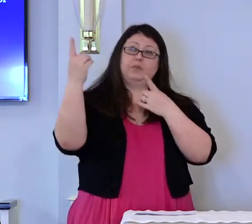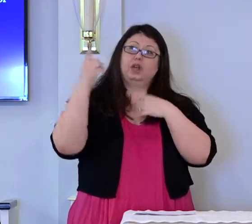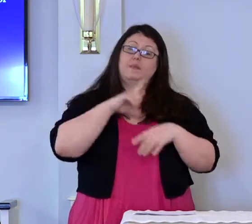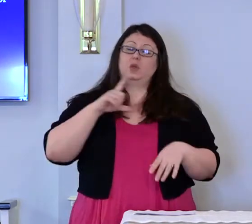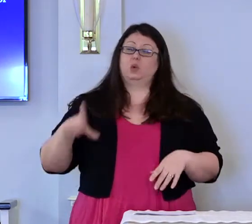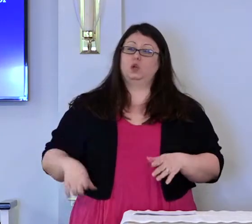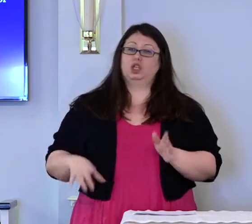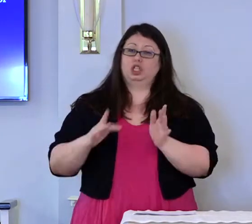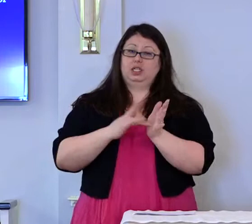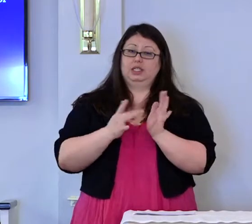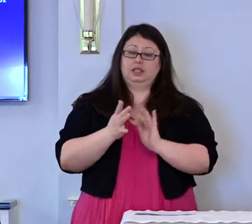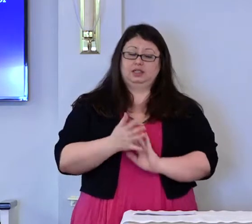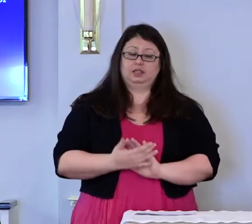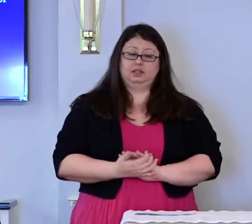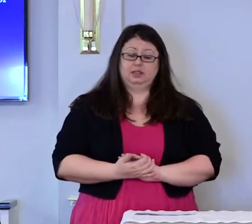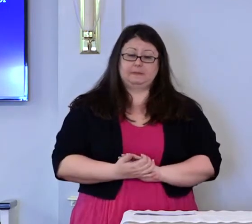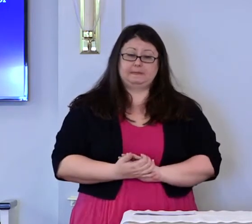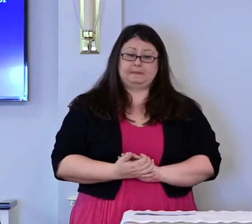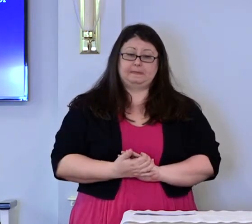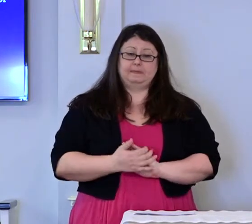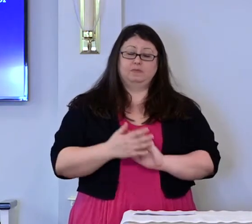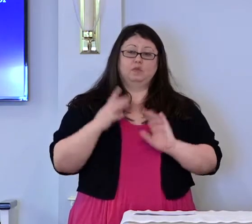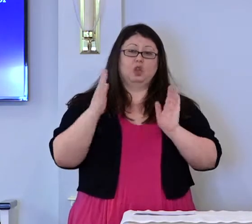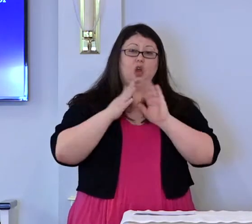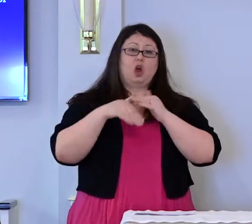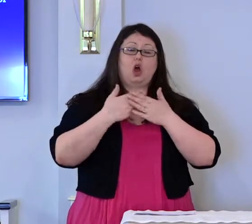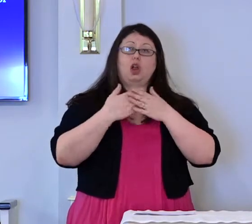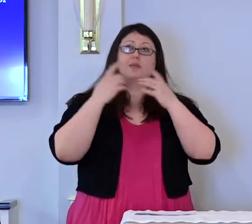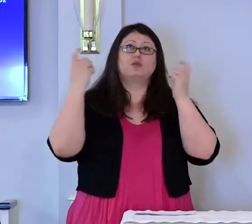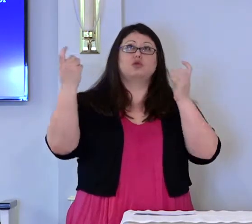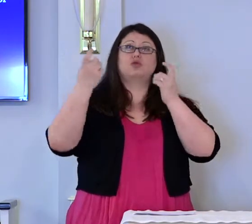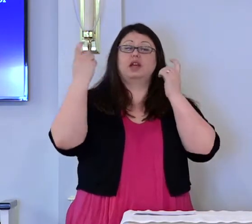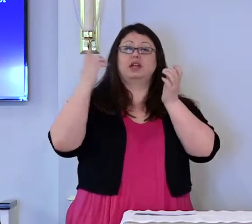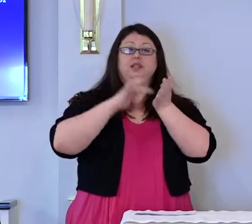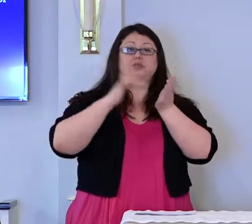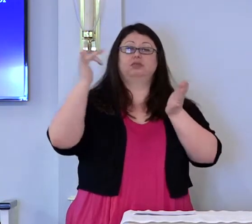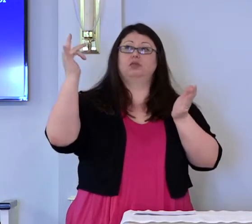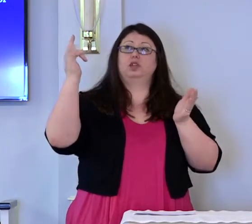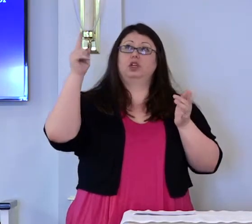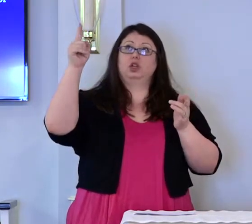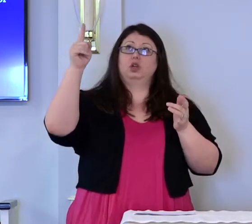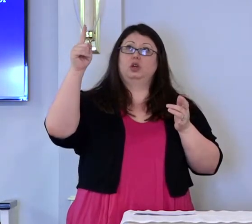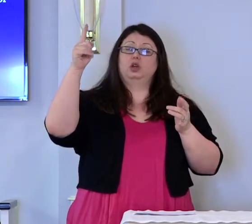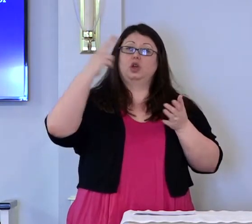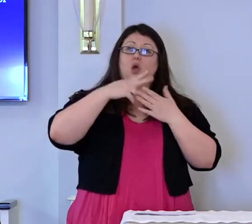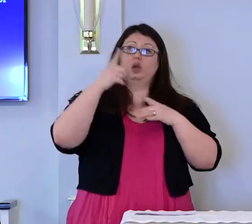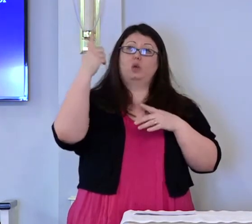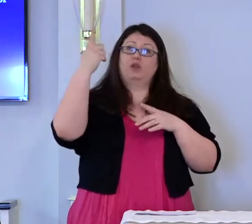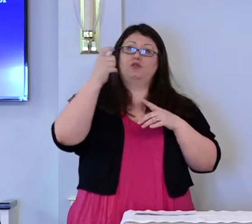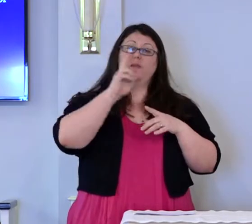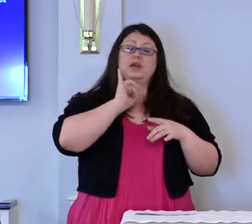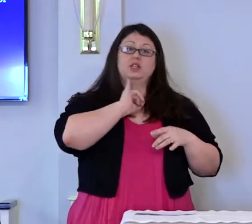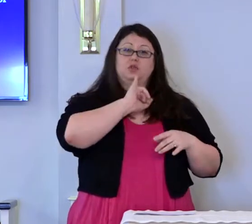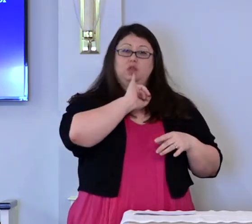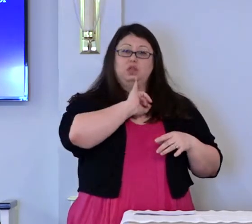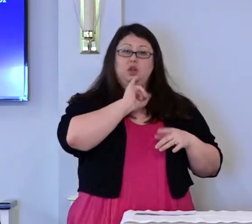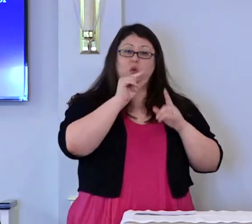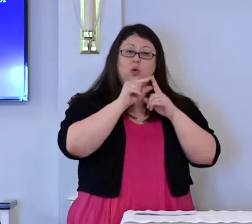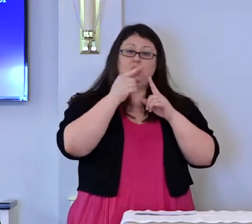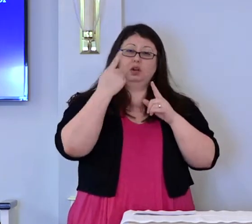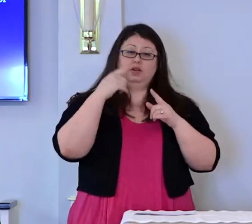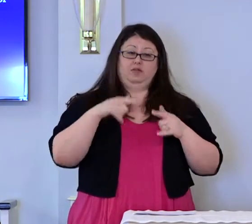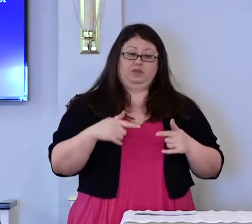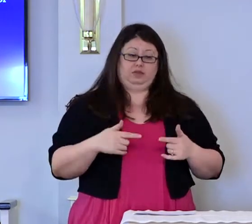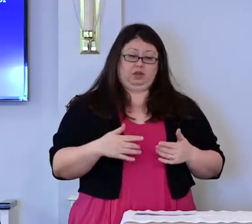Lord Jesus. All praise and glory are yours, Holy One of Israel, Word of God incarnate,